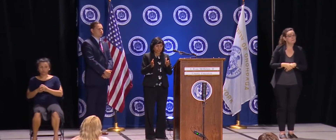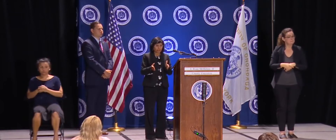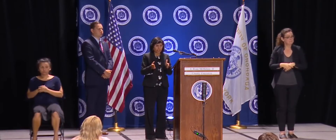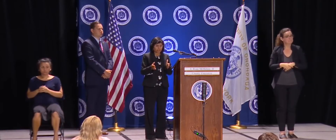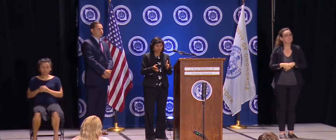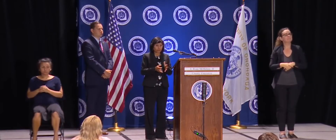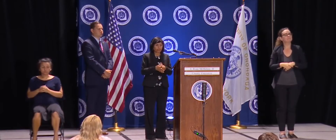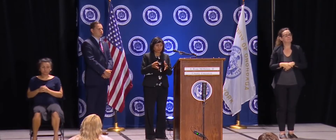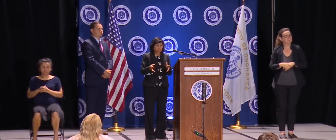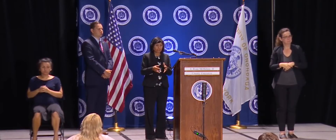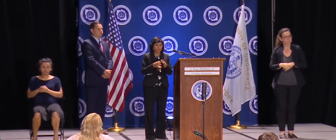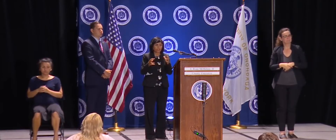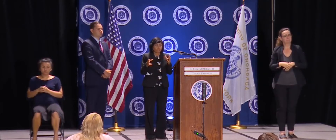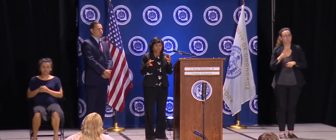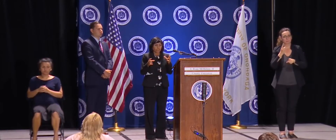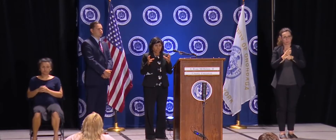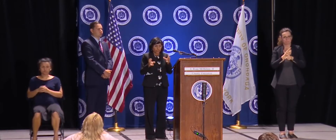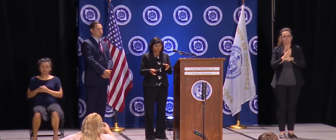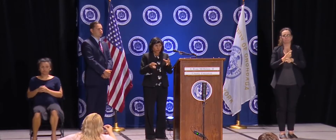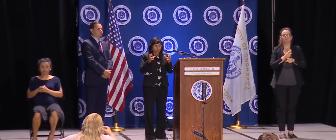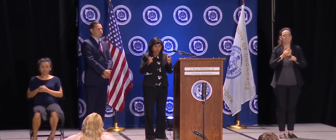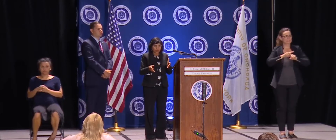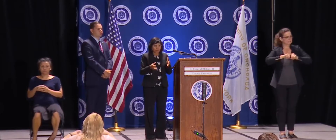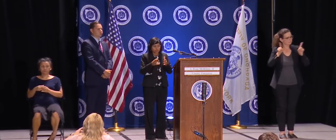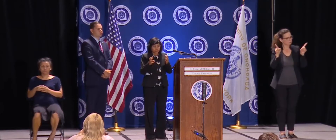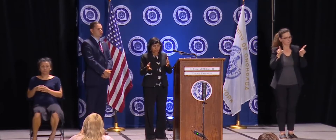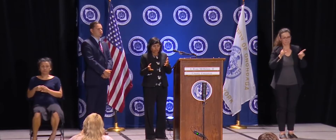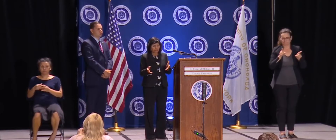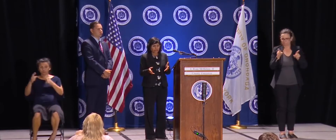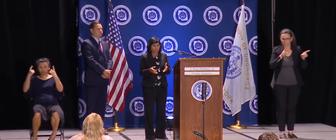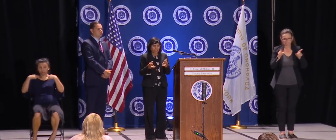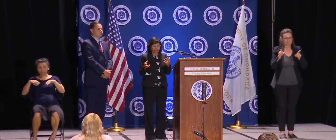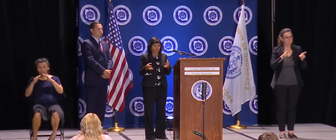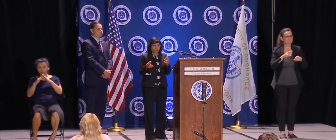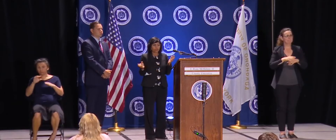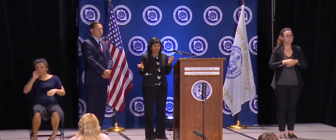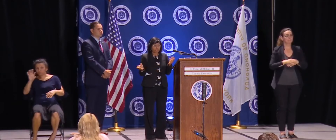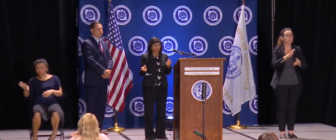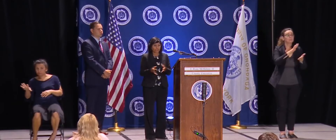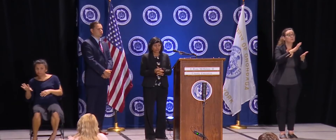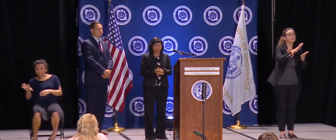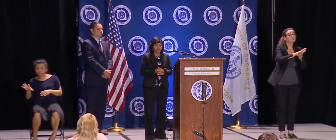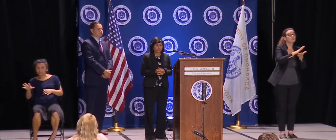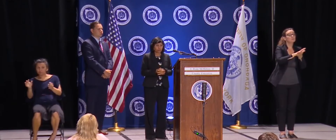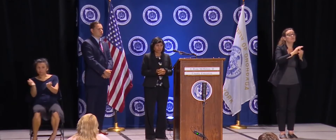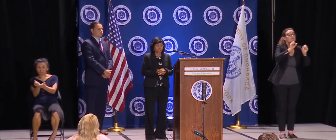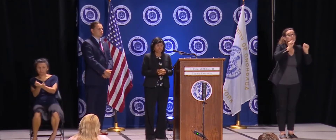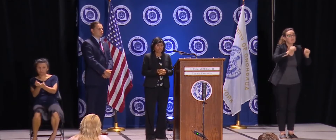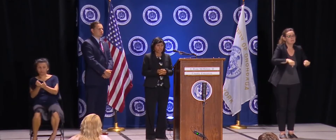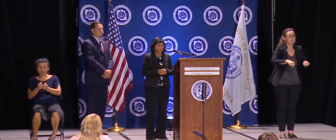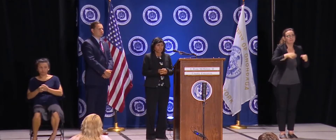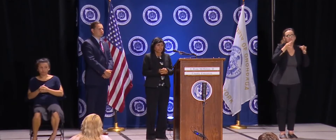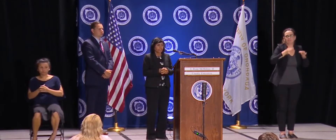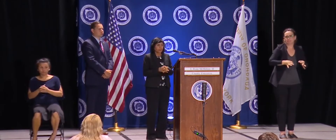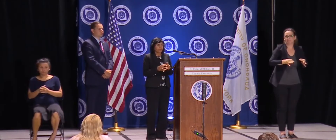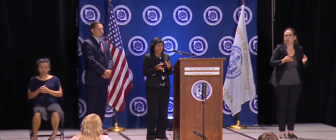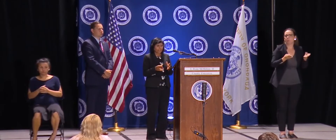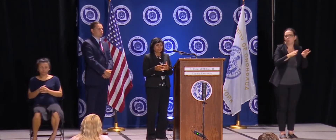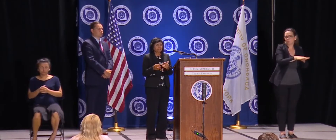that this is the cancellation. We are recommending that you, you know, cancel this class until 14 days, everybody's quarantined.